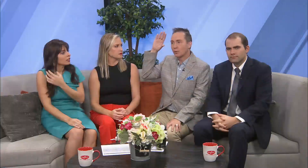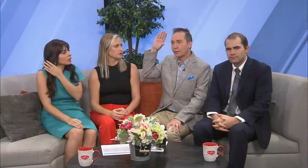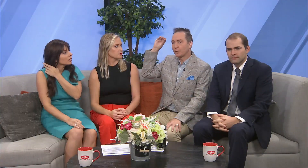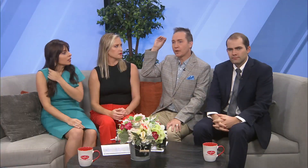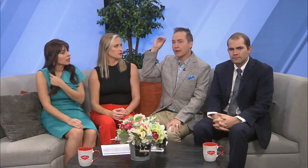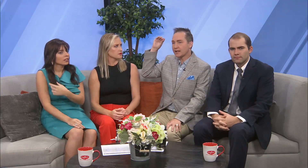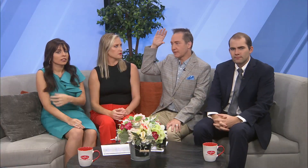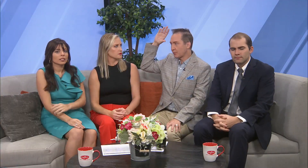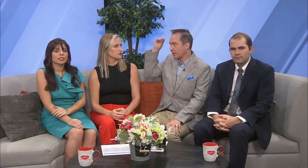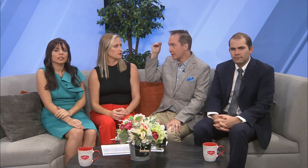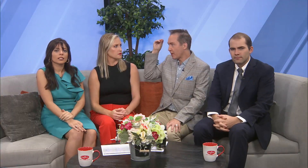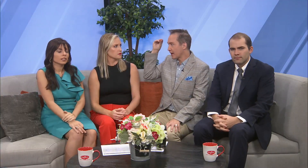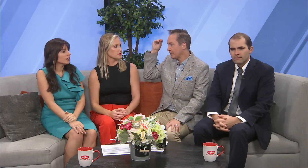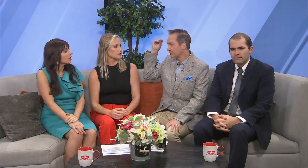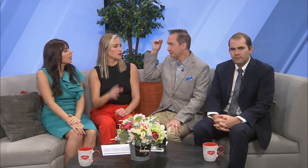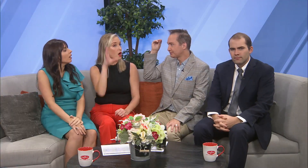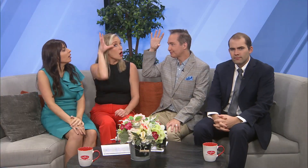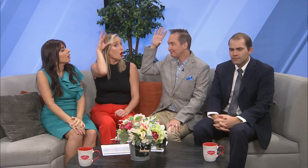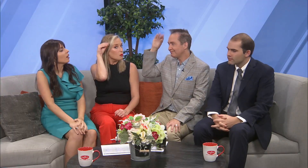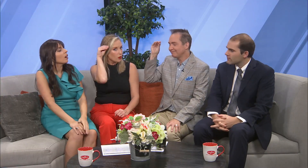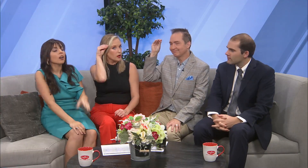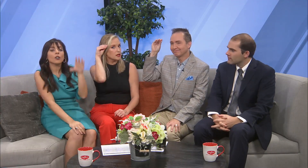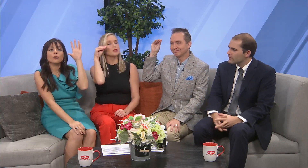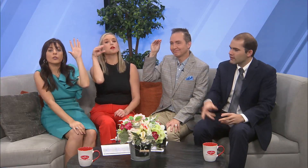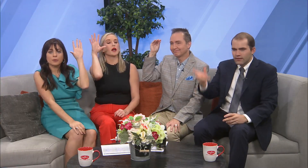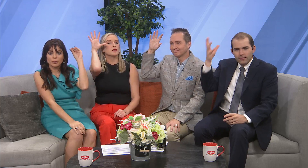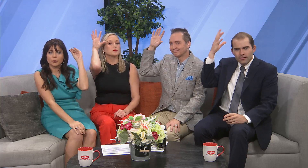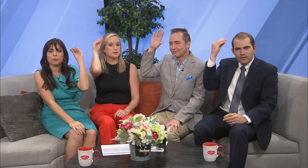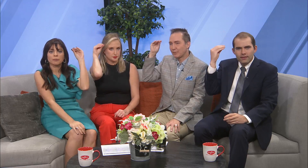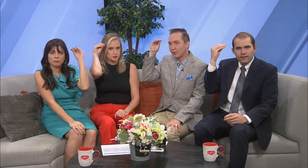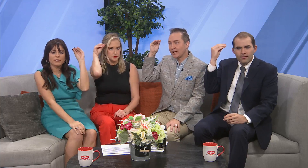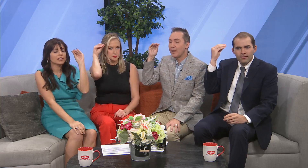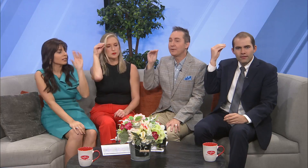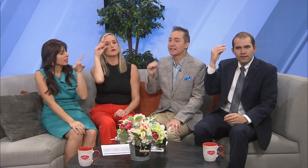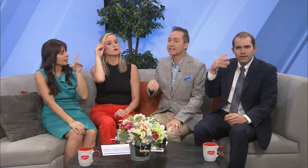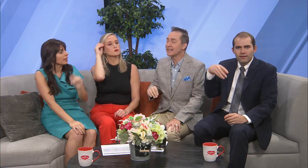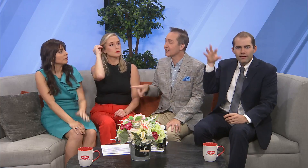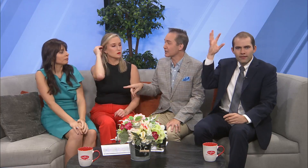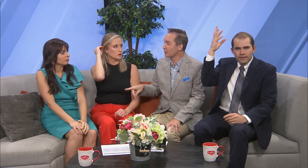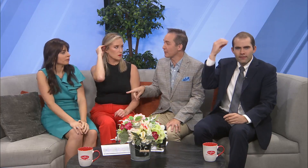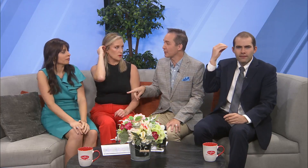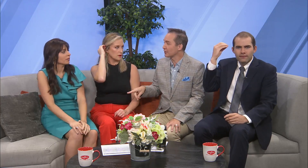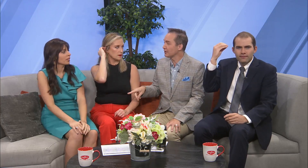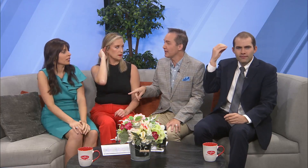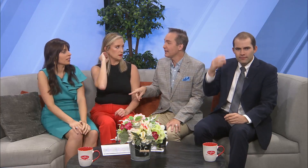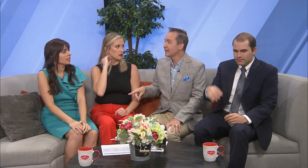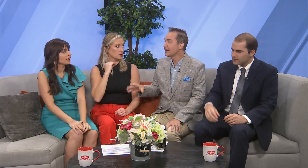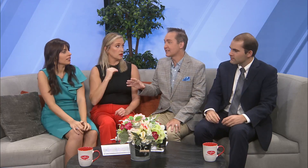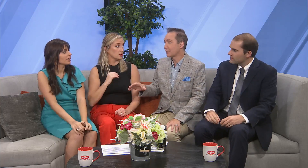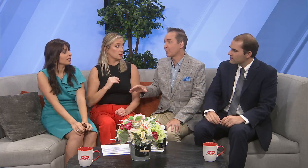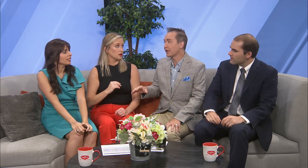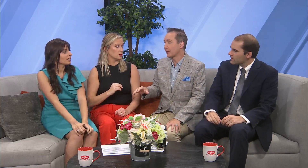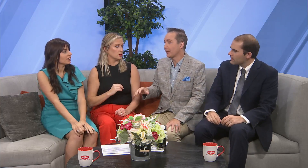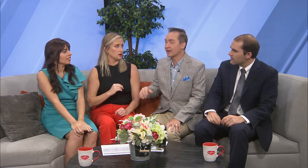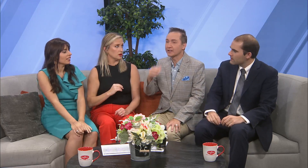would boy as if you're putting in a ball cap. Boy. Oh, smart. Boy. Because then, guess what? The girl is if you're putting on a bonnet.